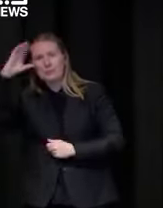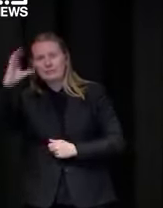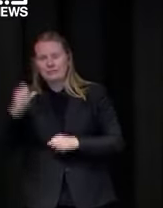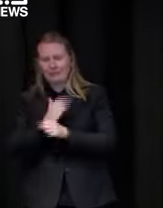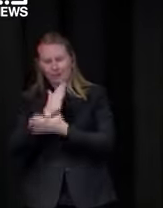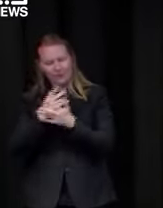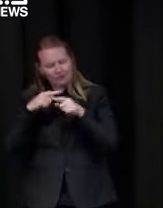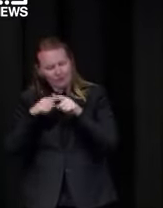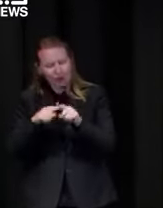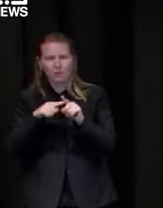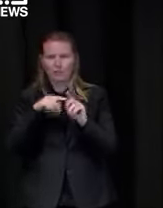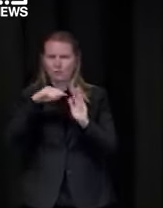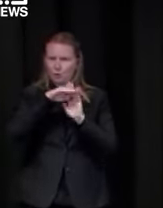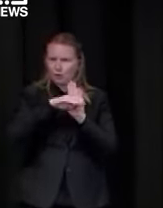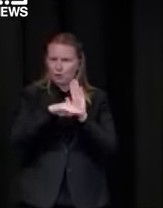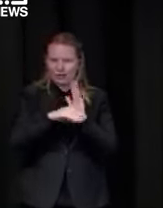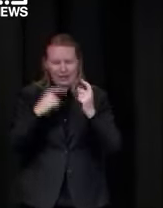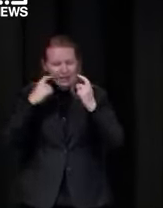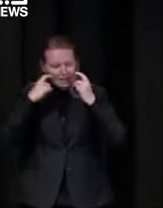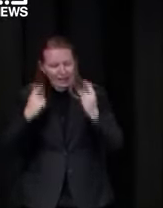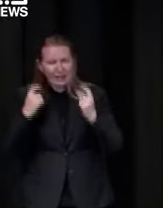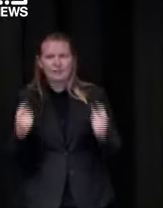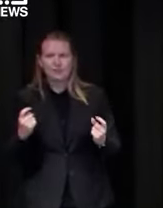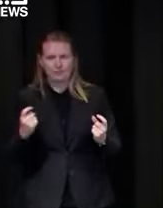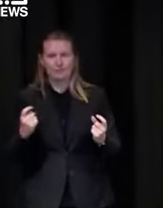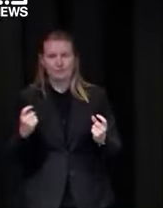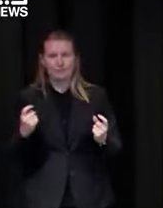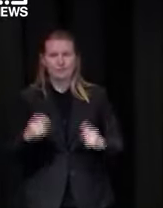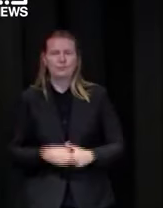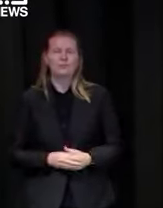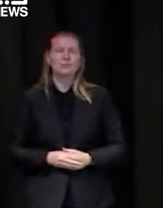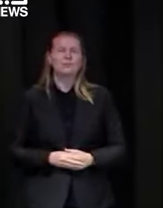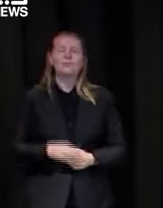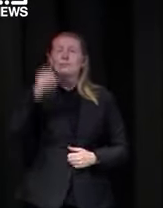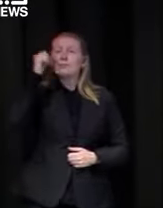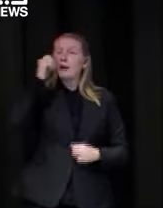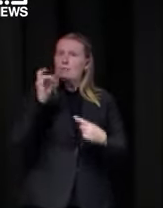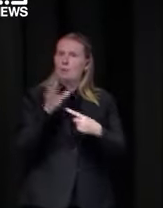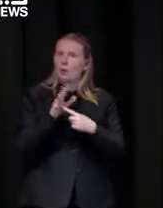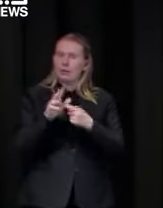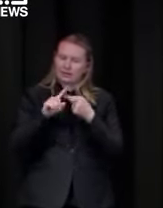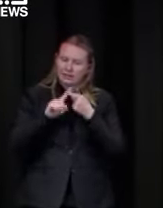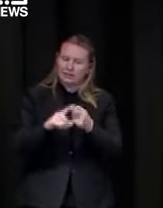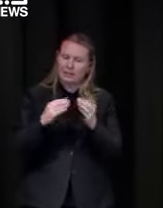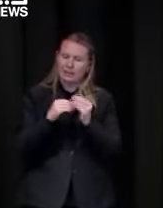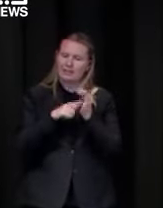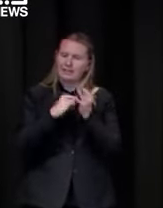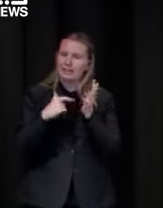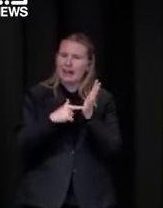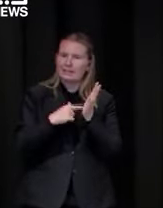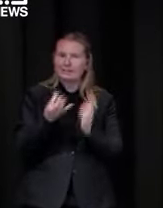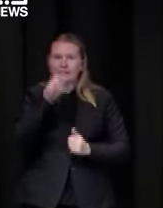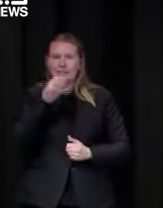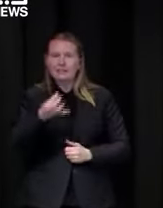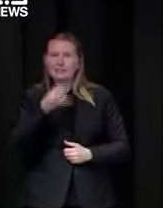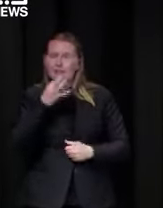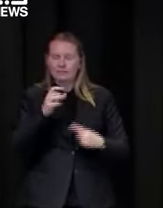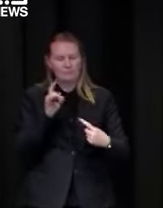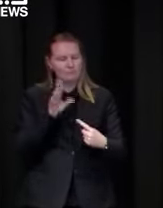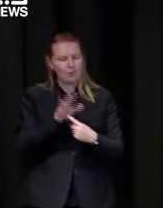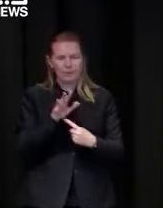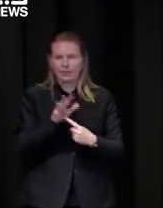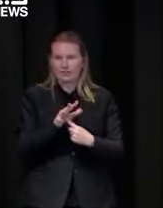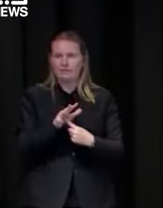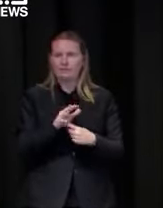in terms of testing testing remains of course a really important part of how we stay on top of these outbreaks and understand and support those who are living with covert